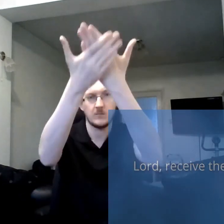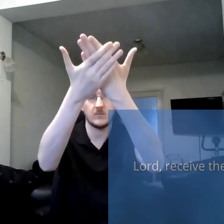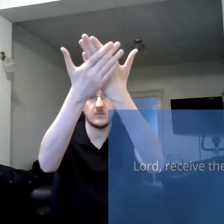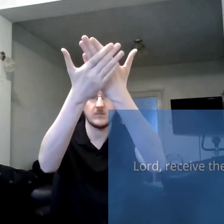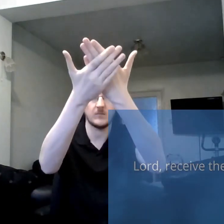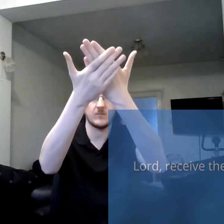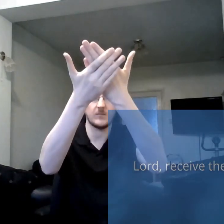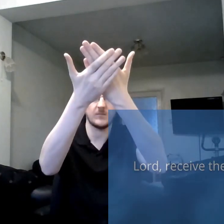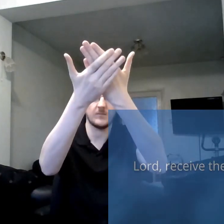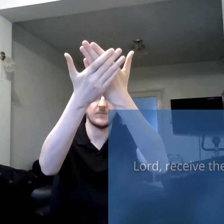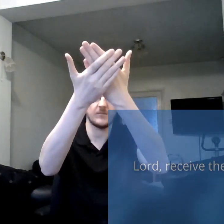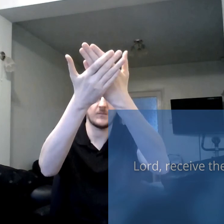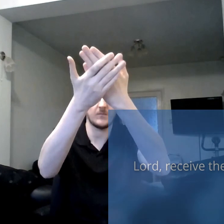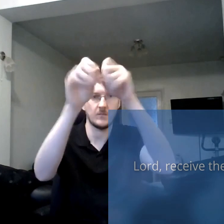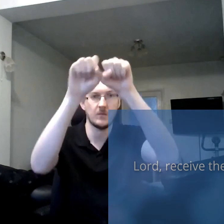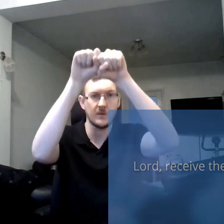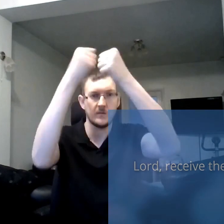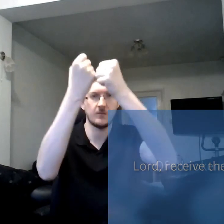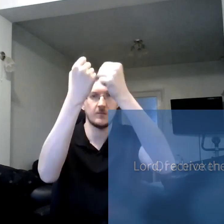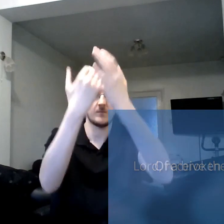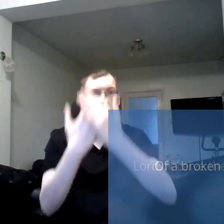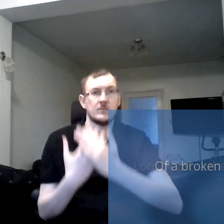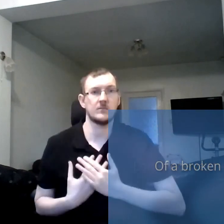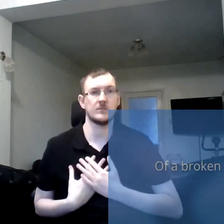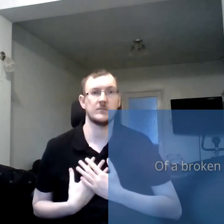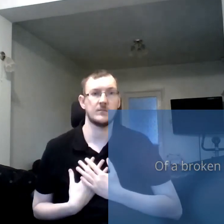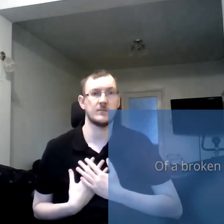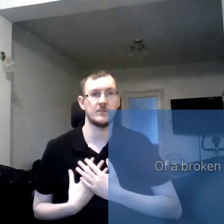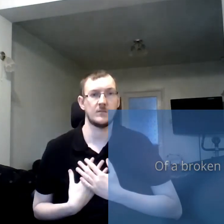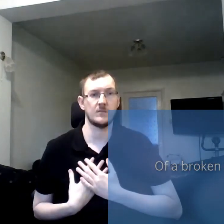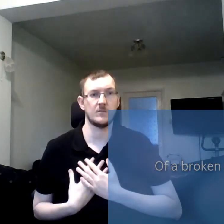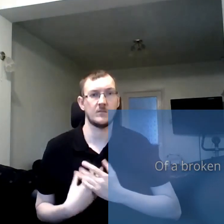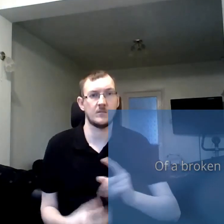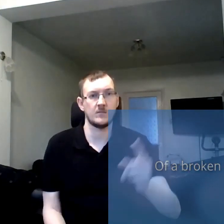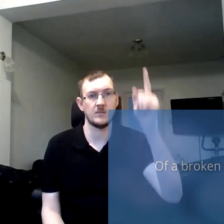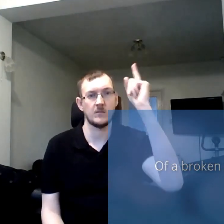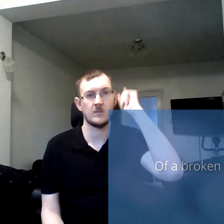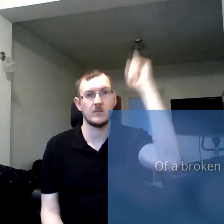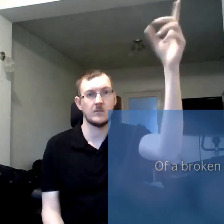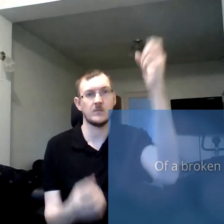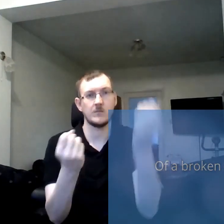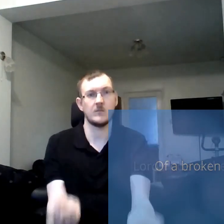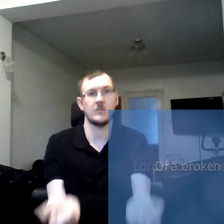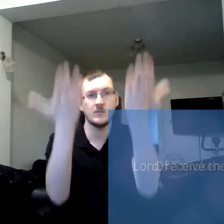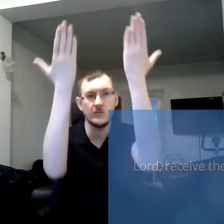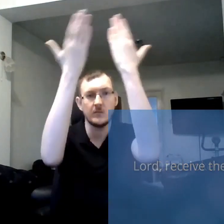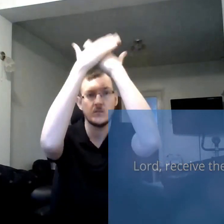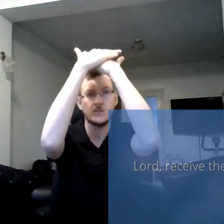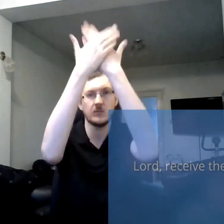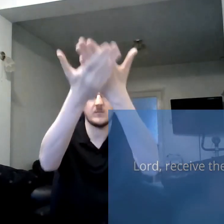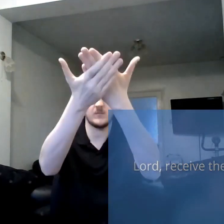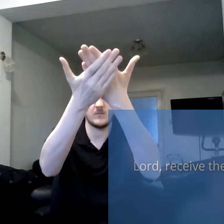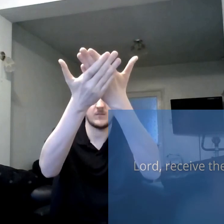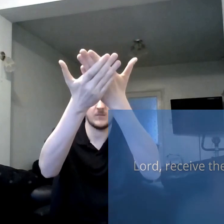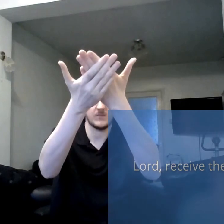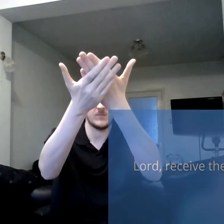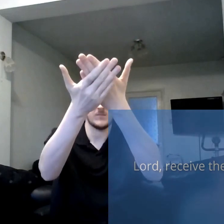sacrifice of a broken heart lord receive the sacrifice